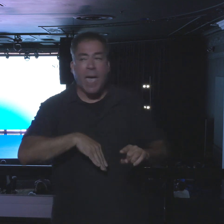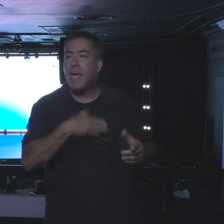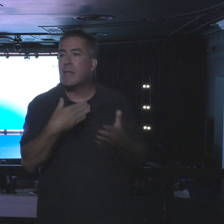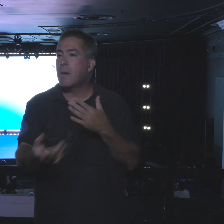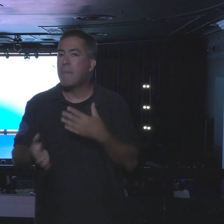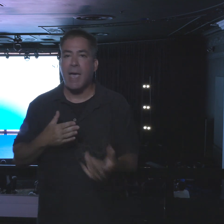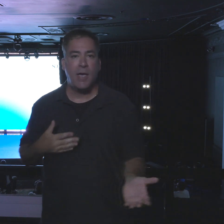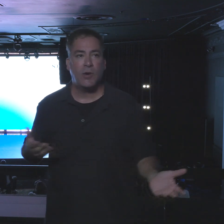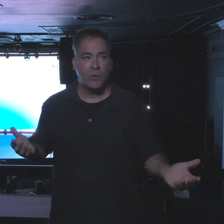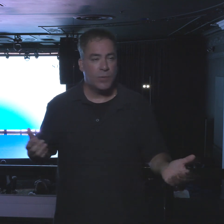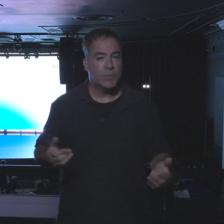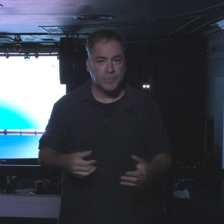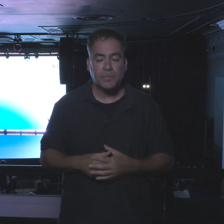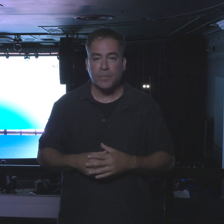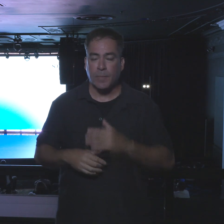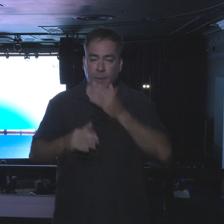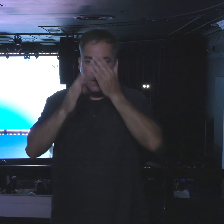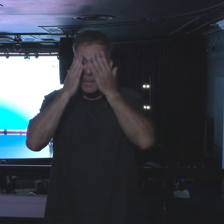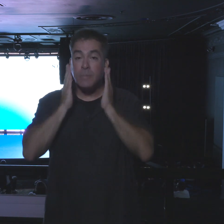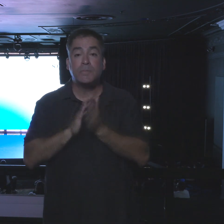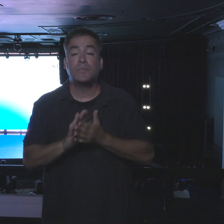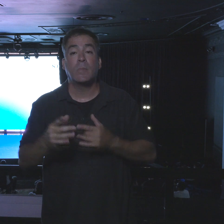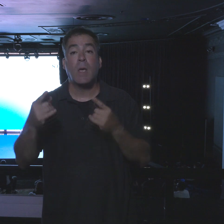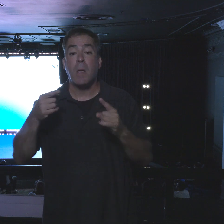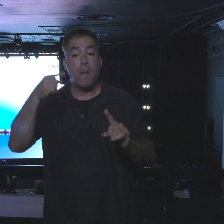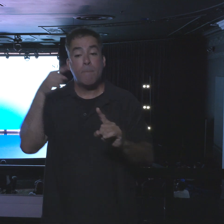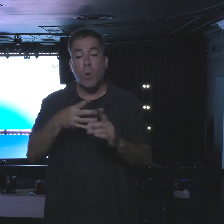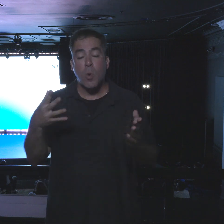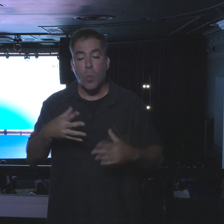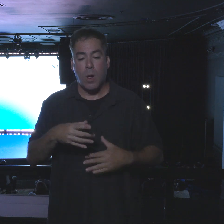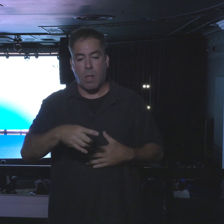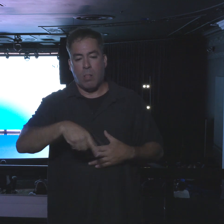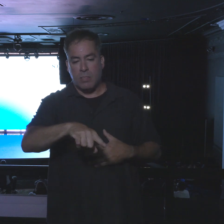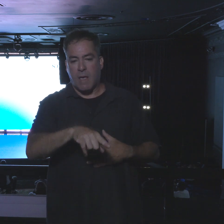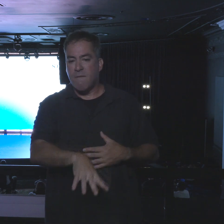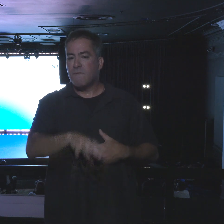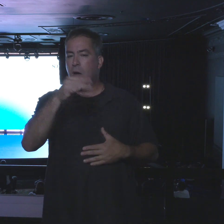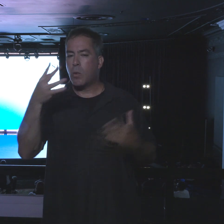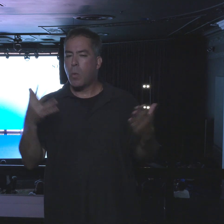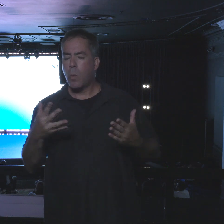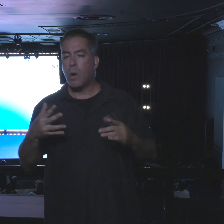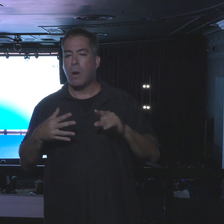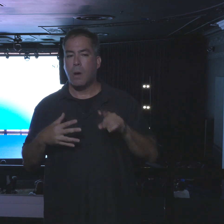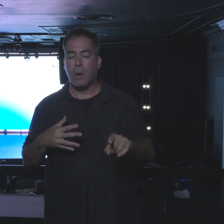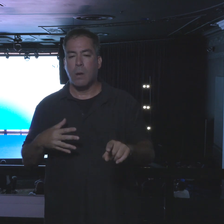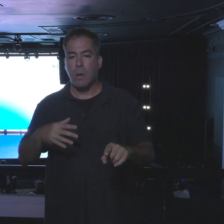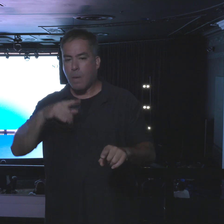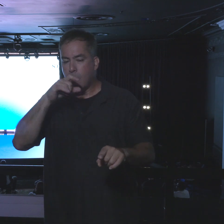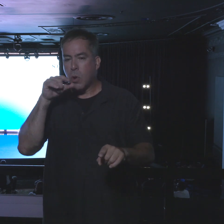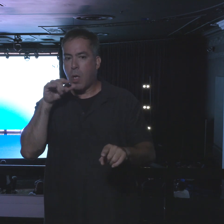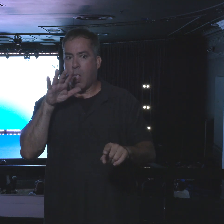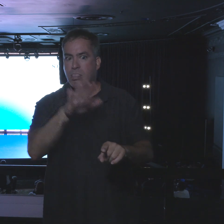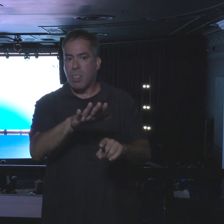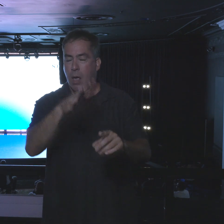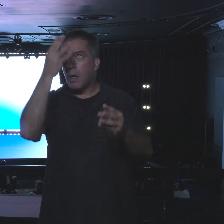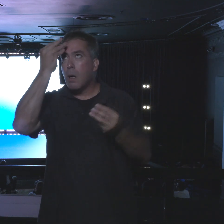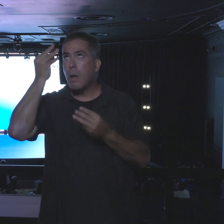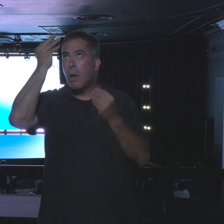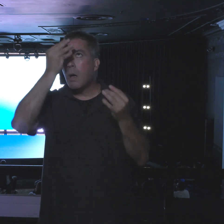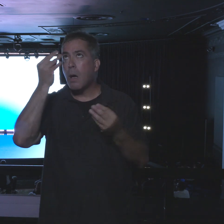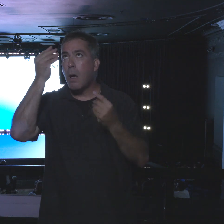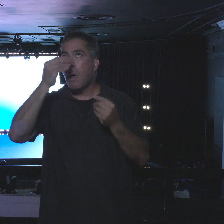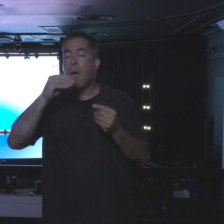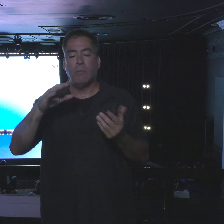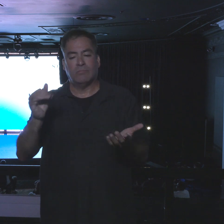situation. And the thing is that they discovered that because the thoughts were so